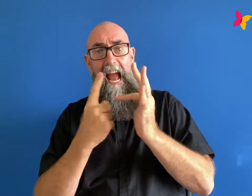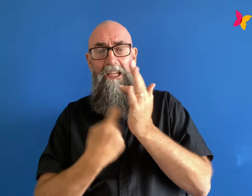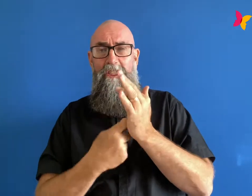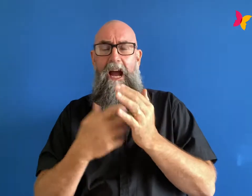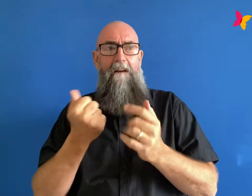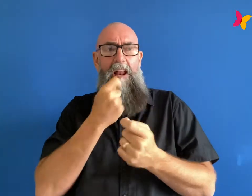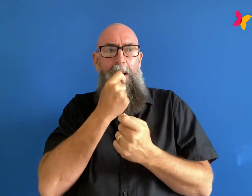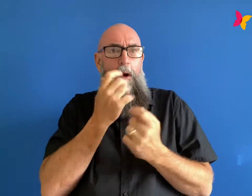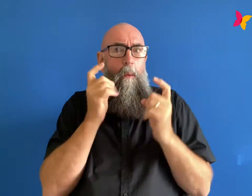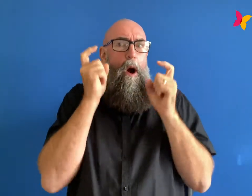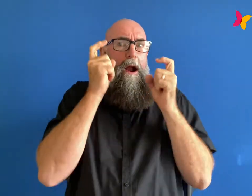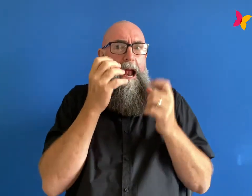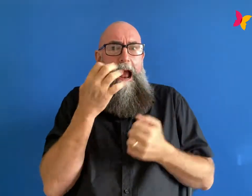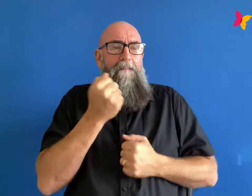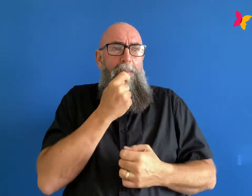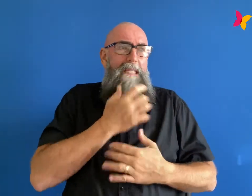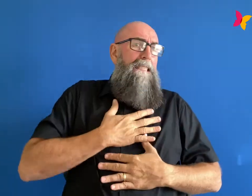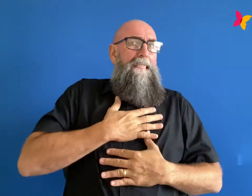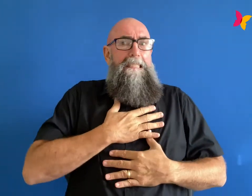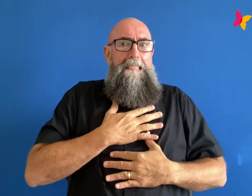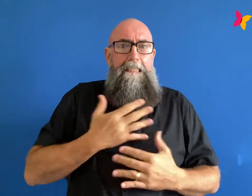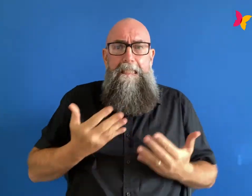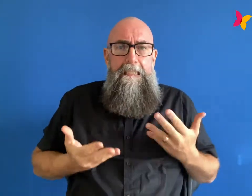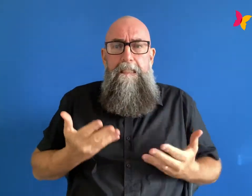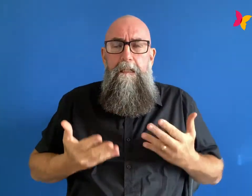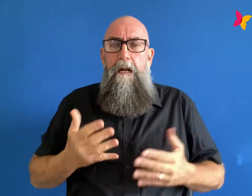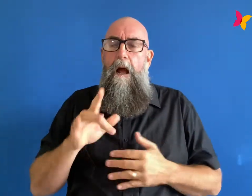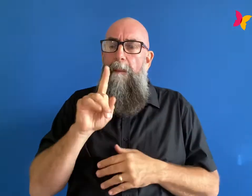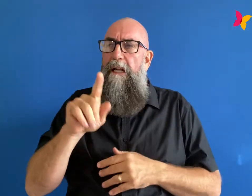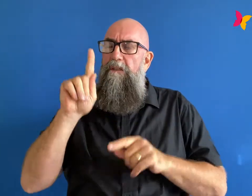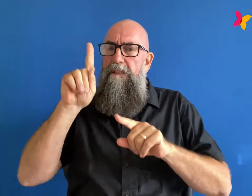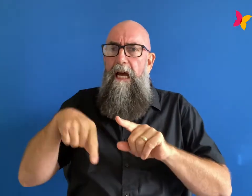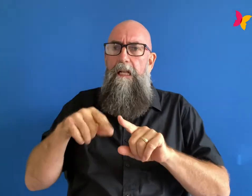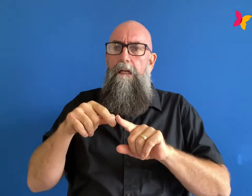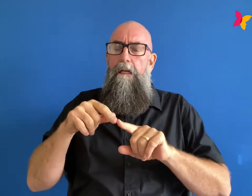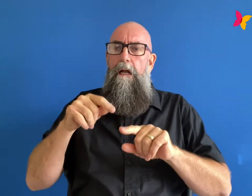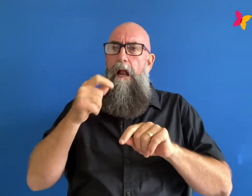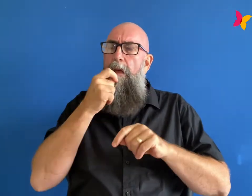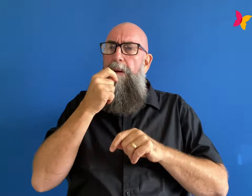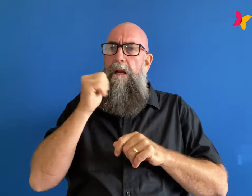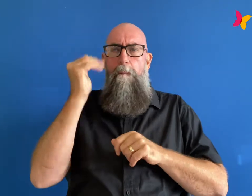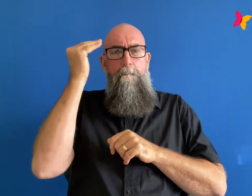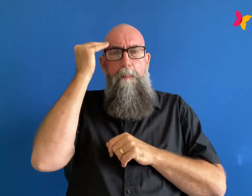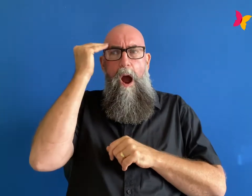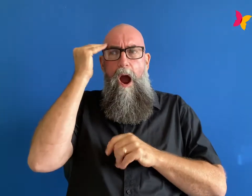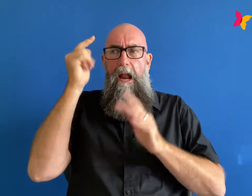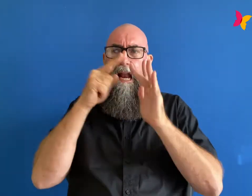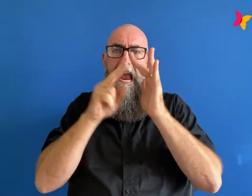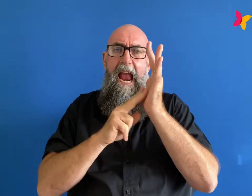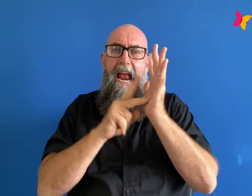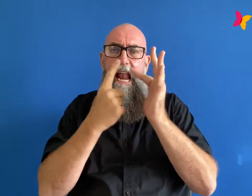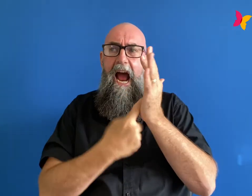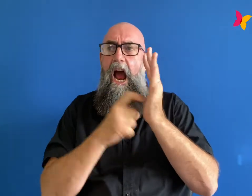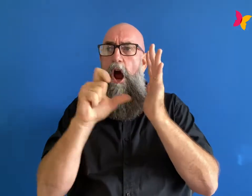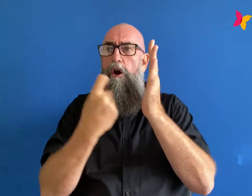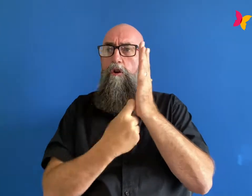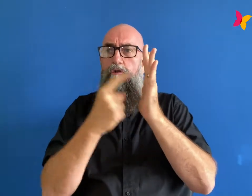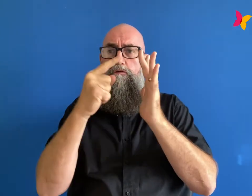where she put in at school and she had this increasingly intrusive inner critic what was your inner critic